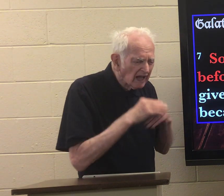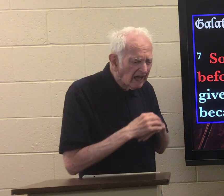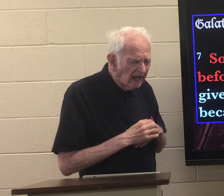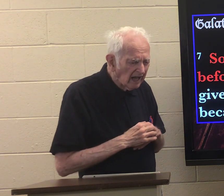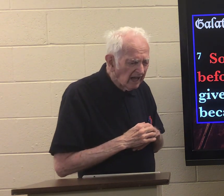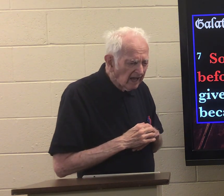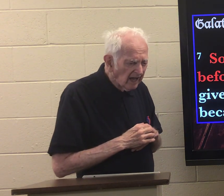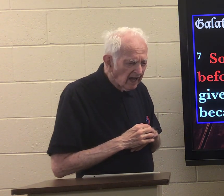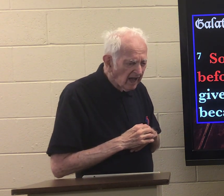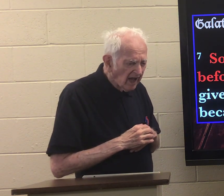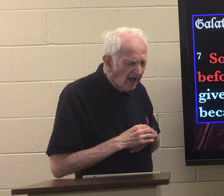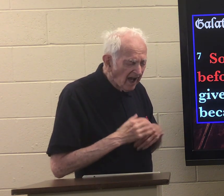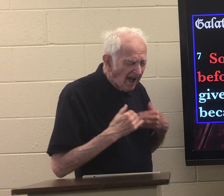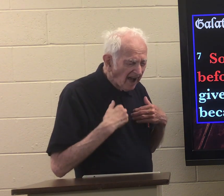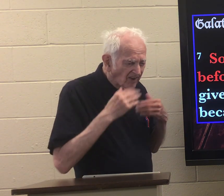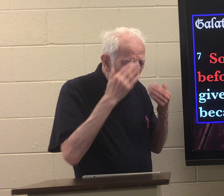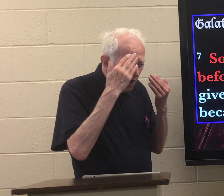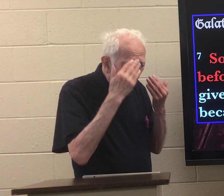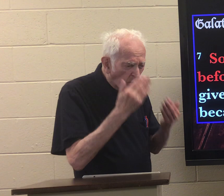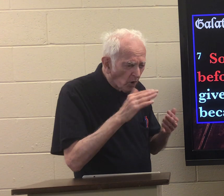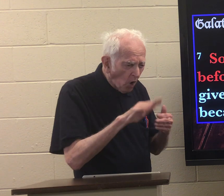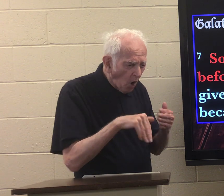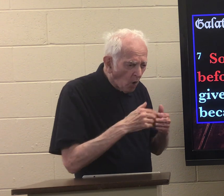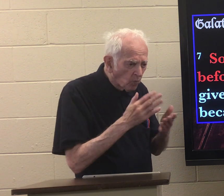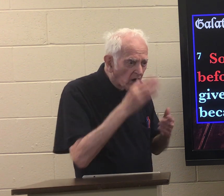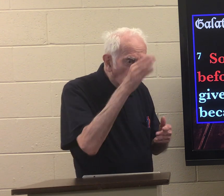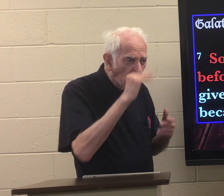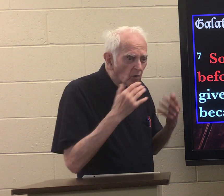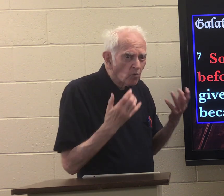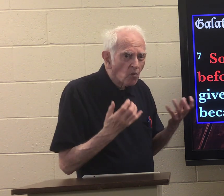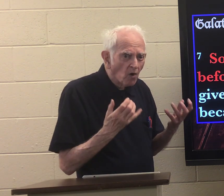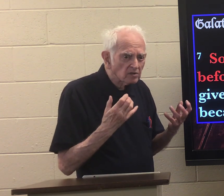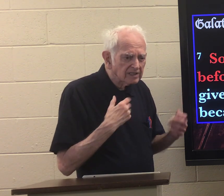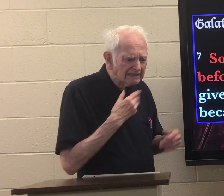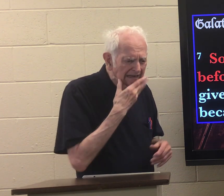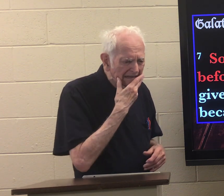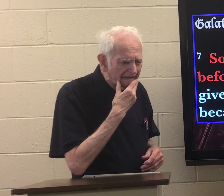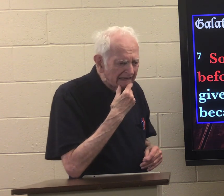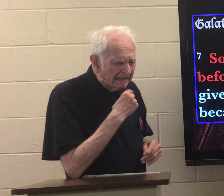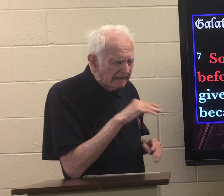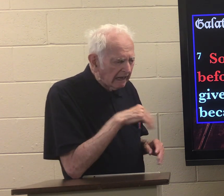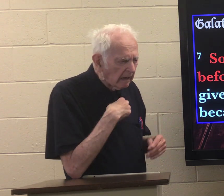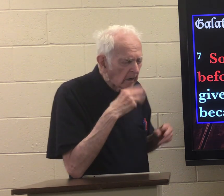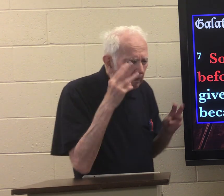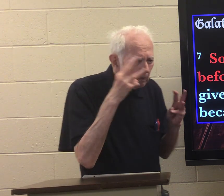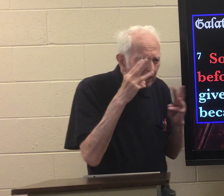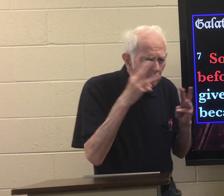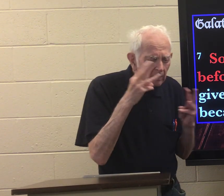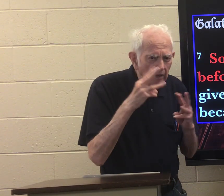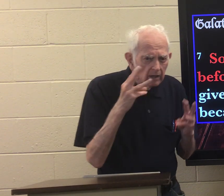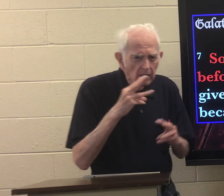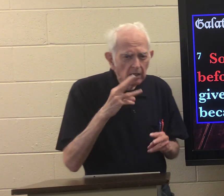I worry have outweighed all that God wants and I worry